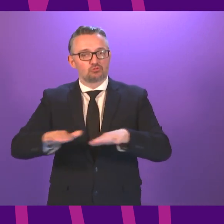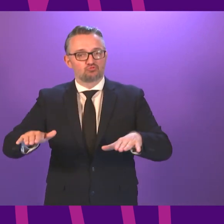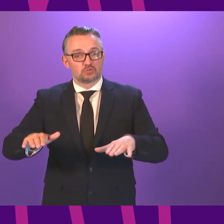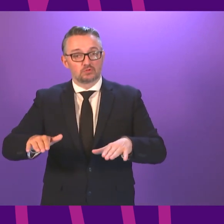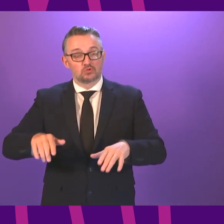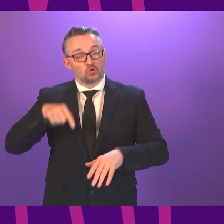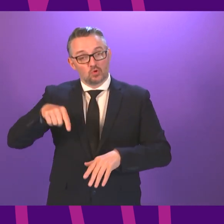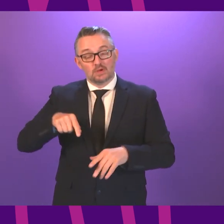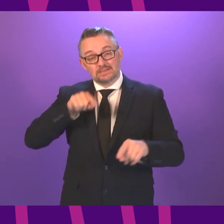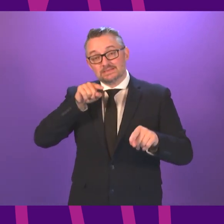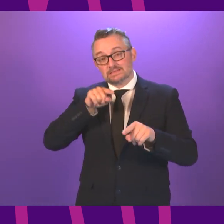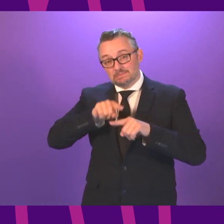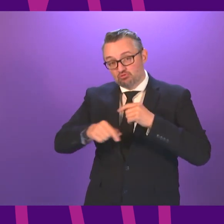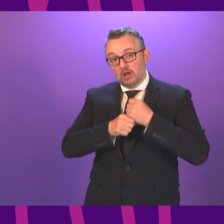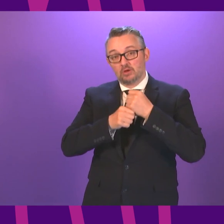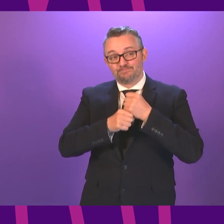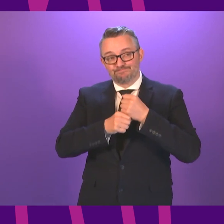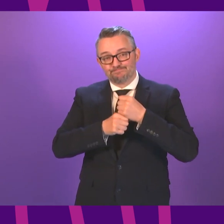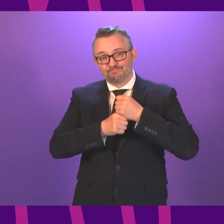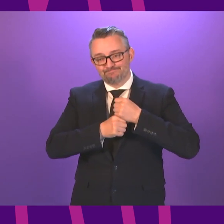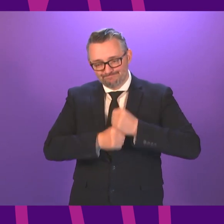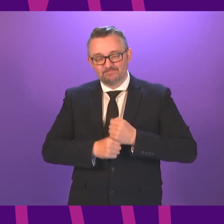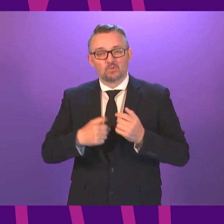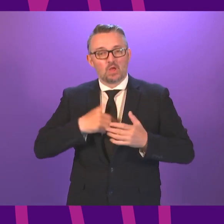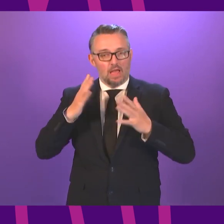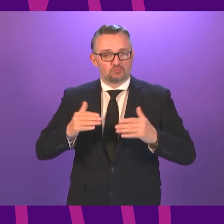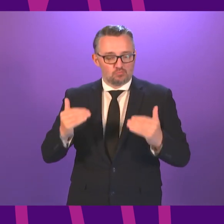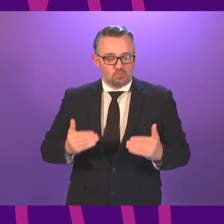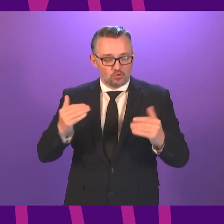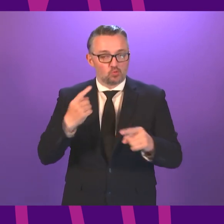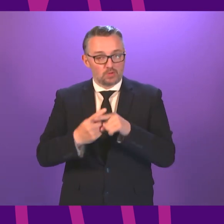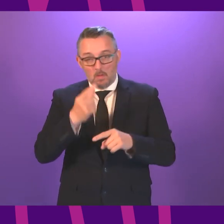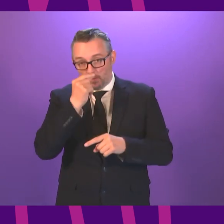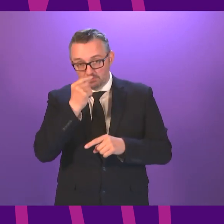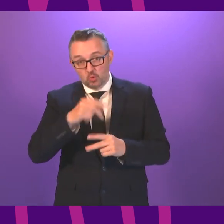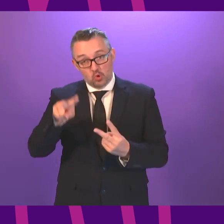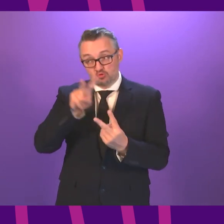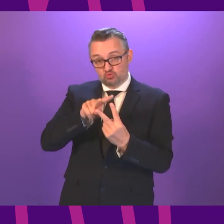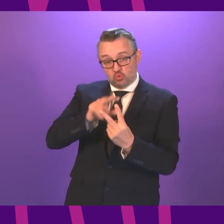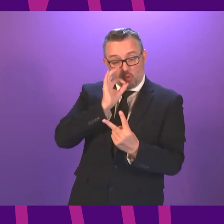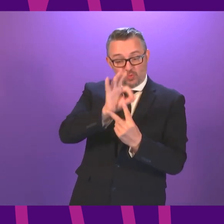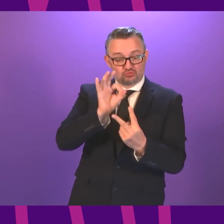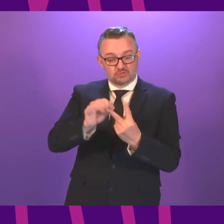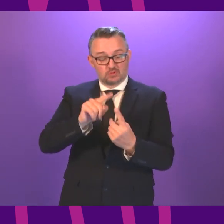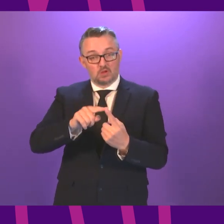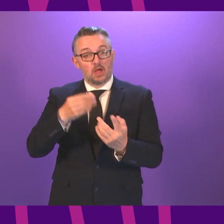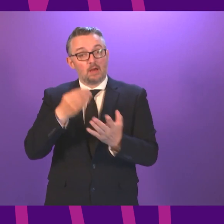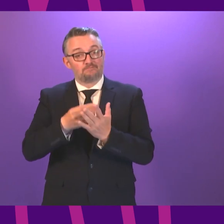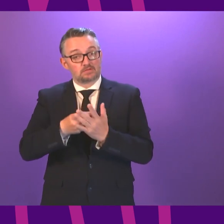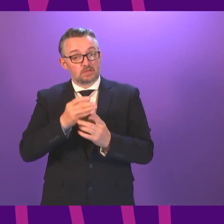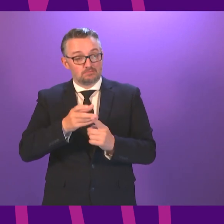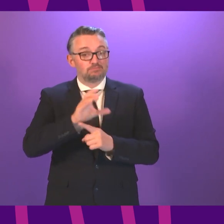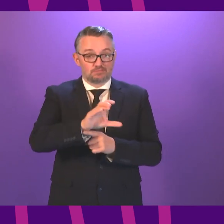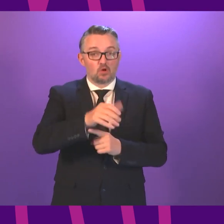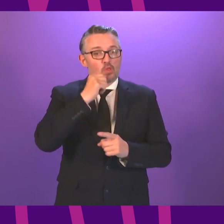really special commitment and one that we are determined to take forward as quickly as possible so in response to the two questions we will start to make that funding available